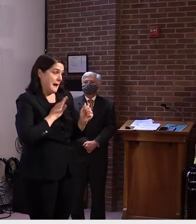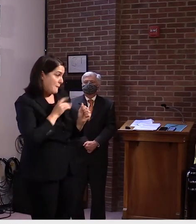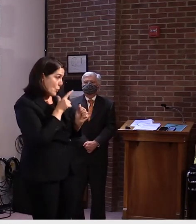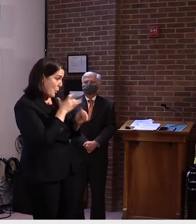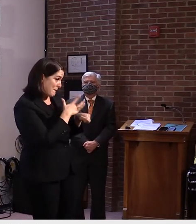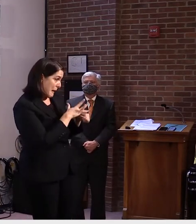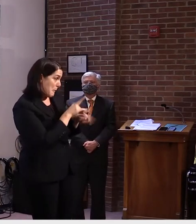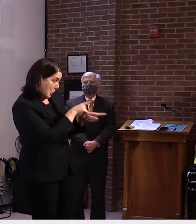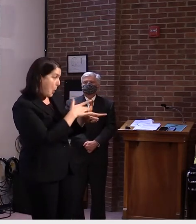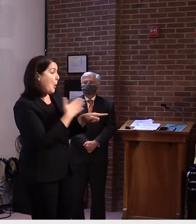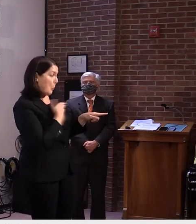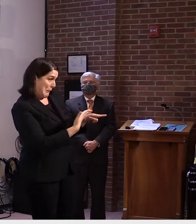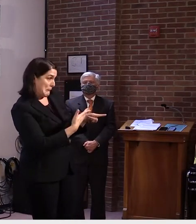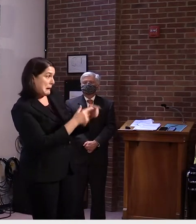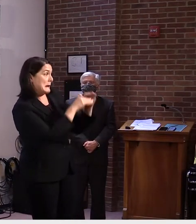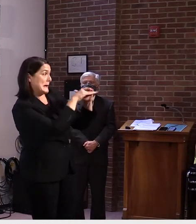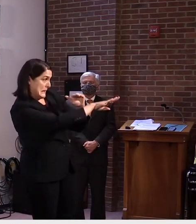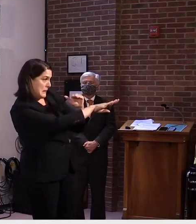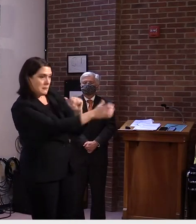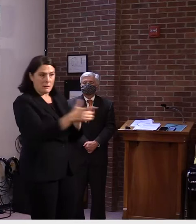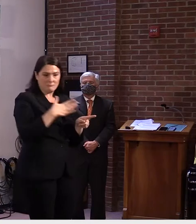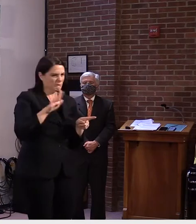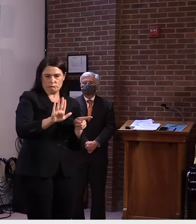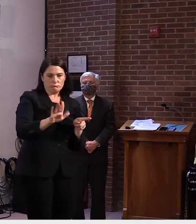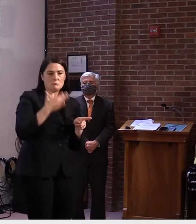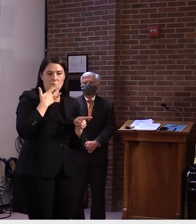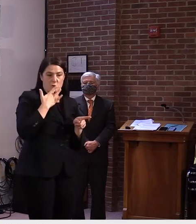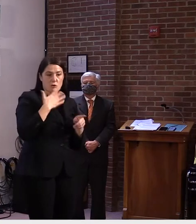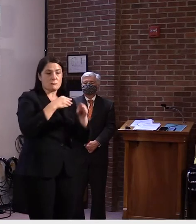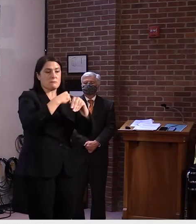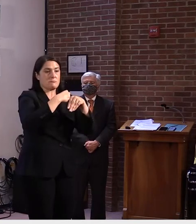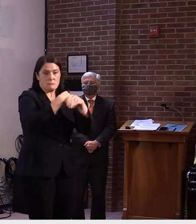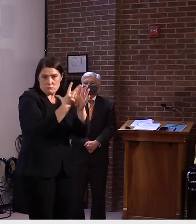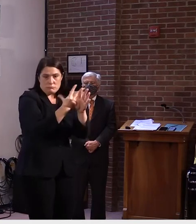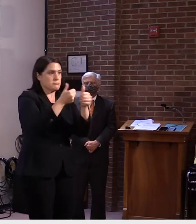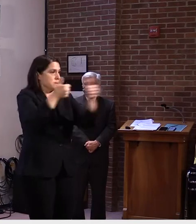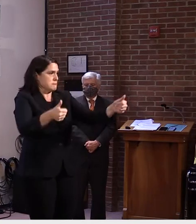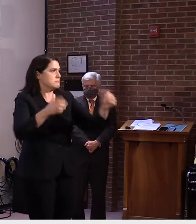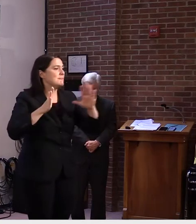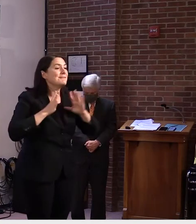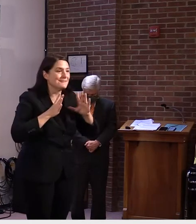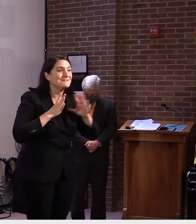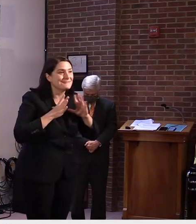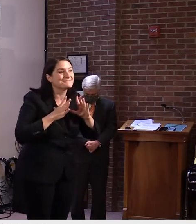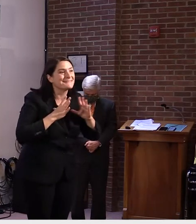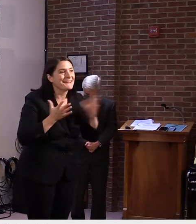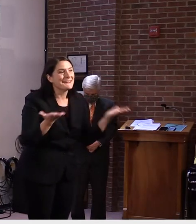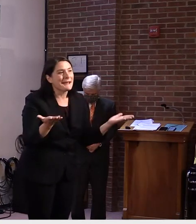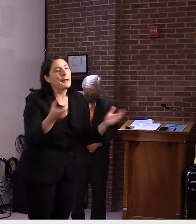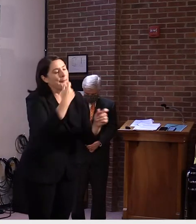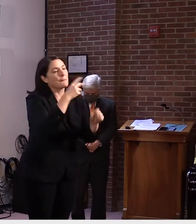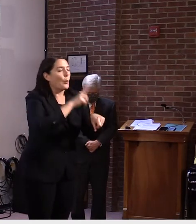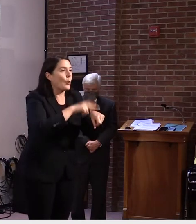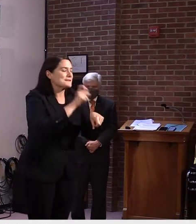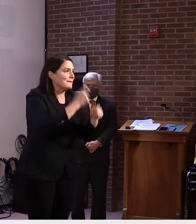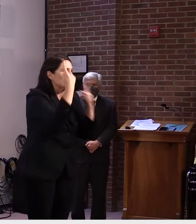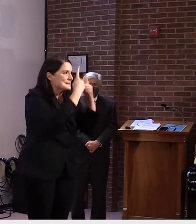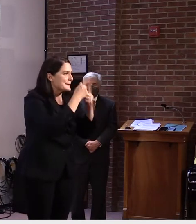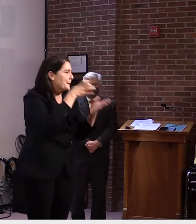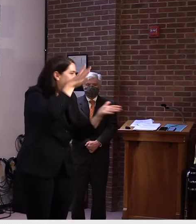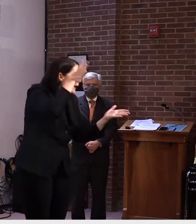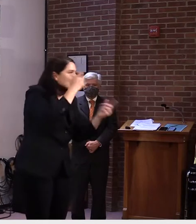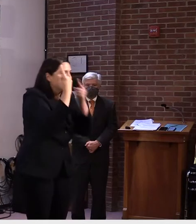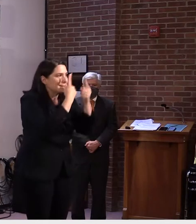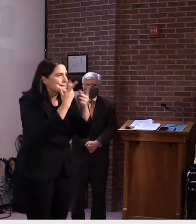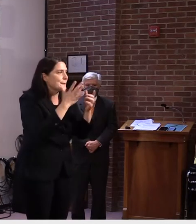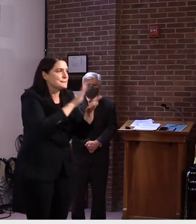feels more comfortable on remote learning and so forth. Um, certainly intersect that with, uh, parent interests and the school board and so forth. Uh, but then we get